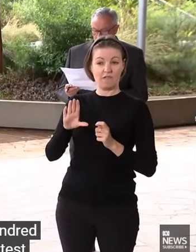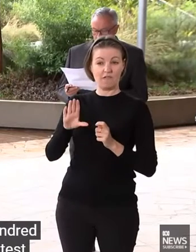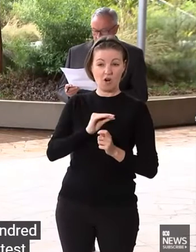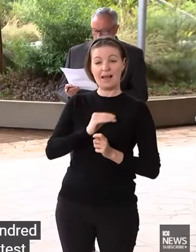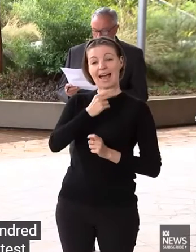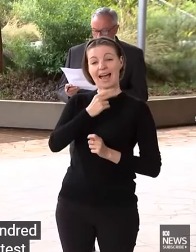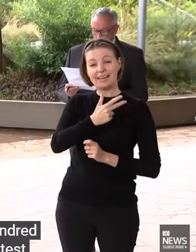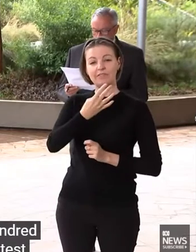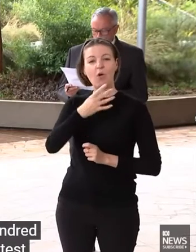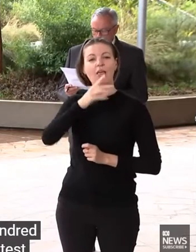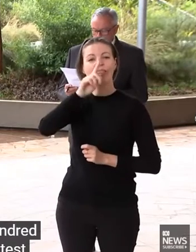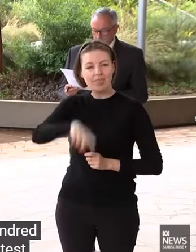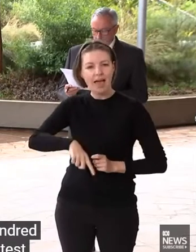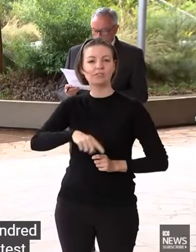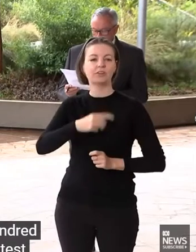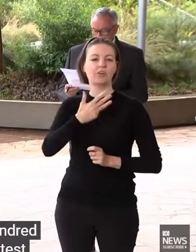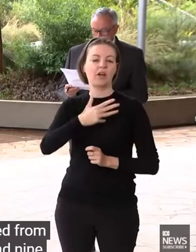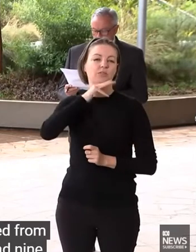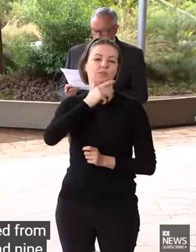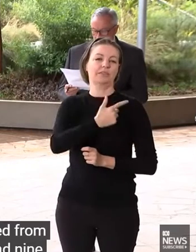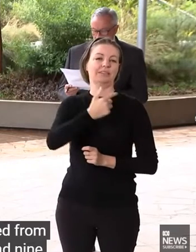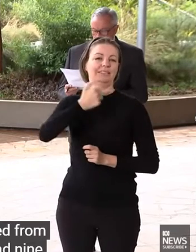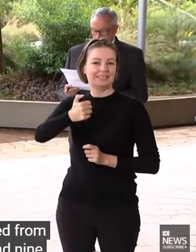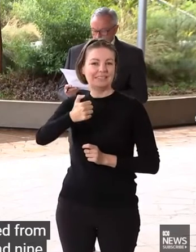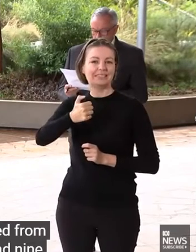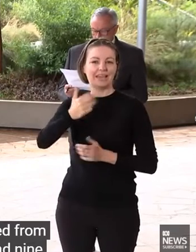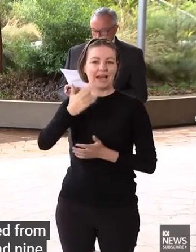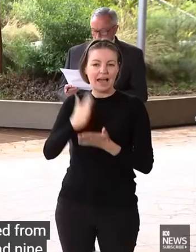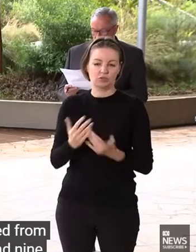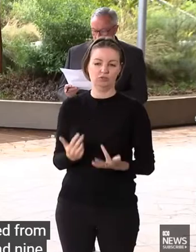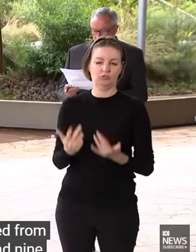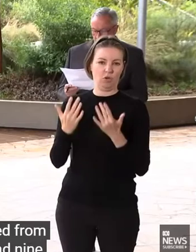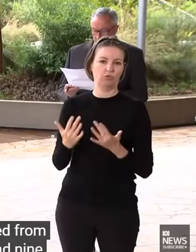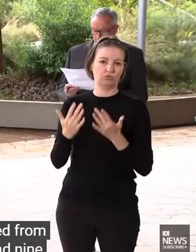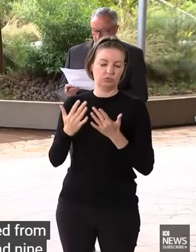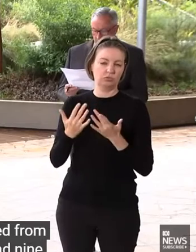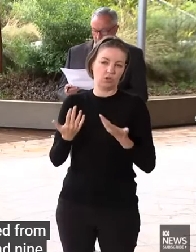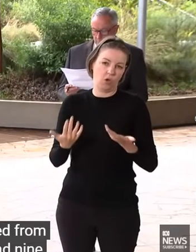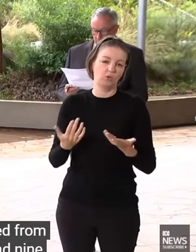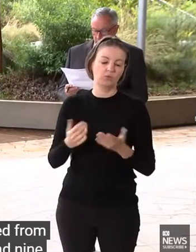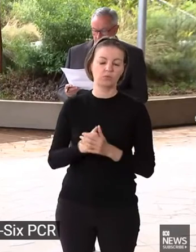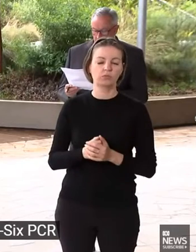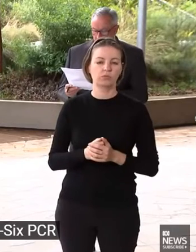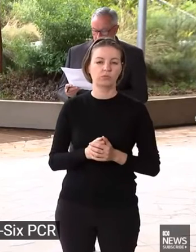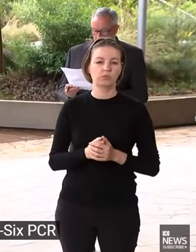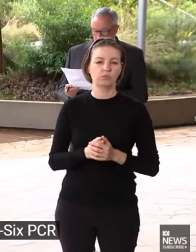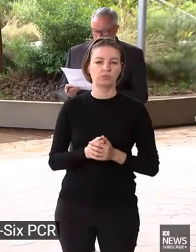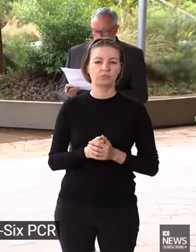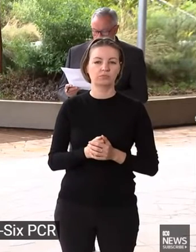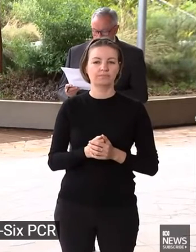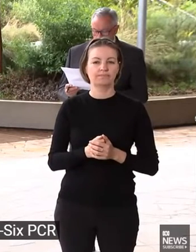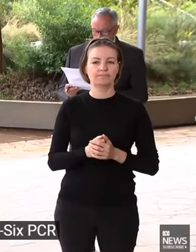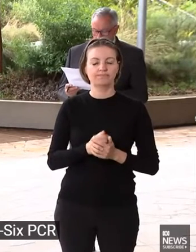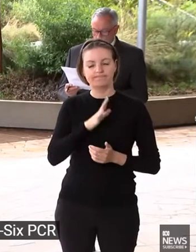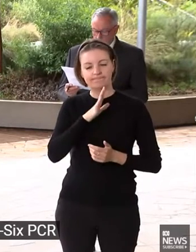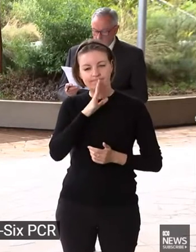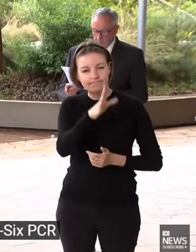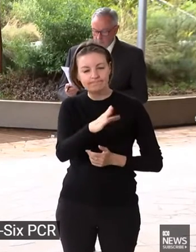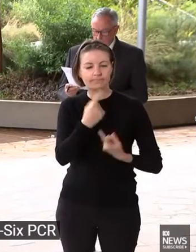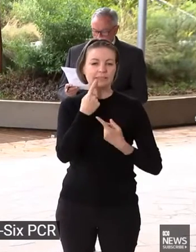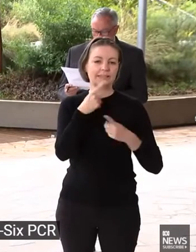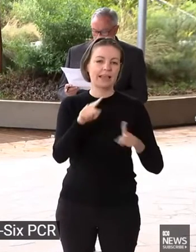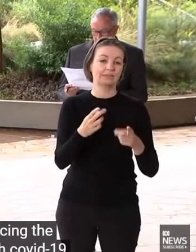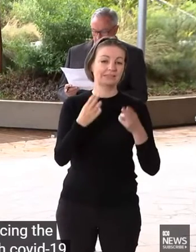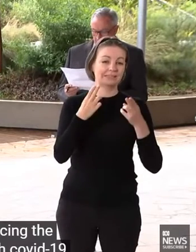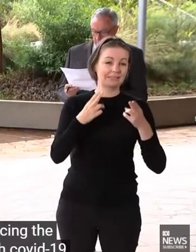,976 PCR results. Sadly, we are announcing the deaths of 32 people